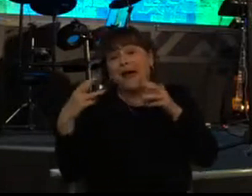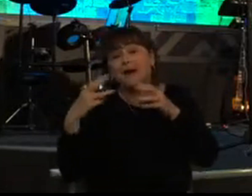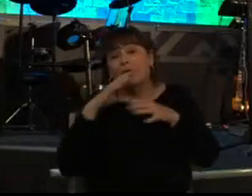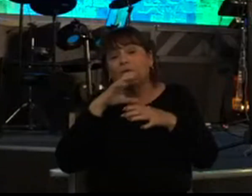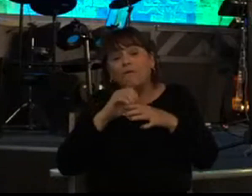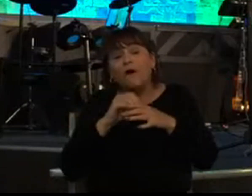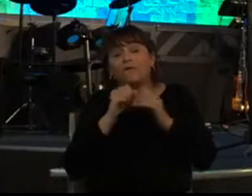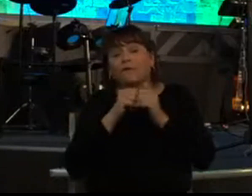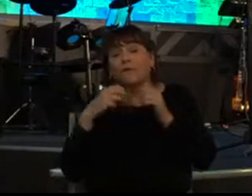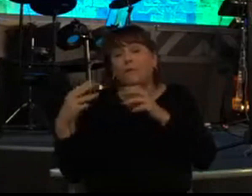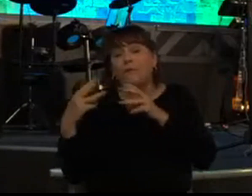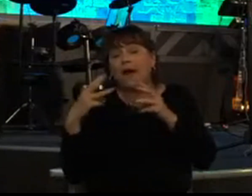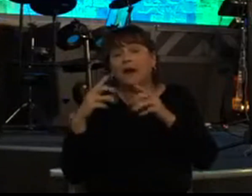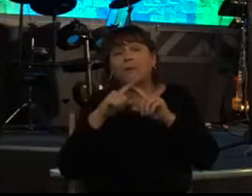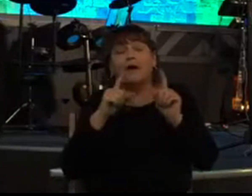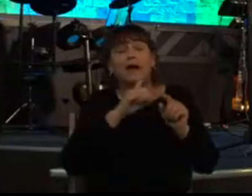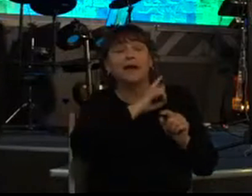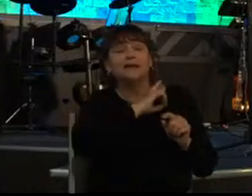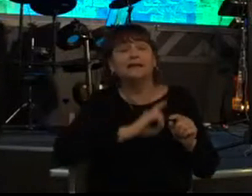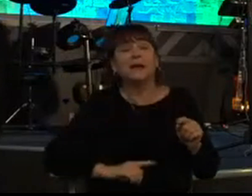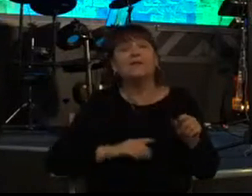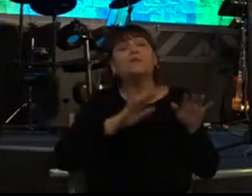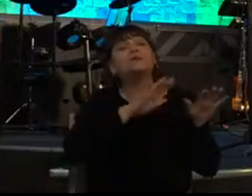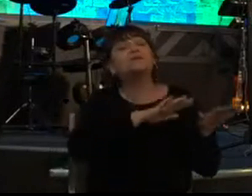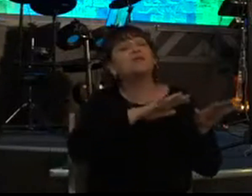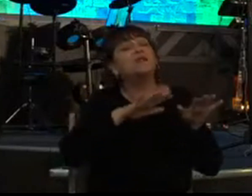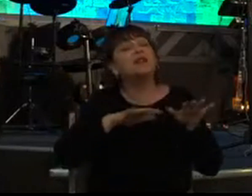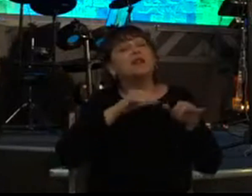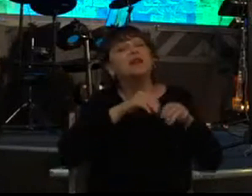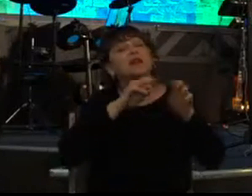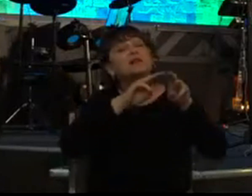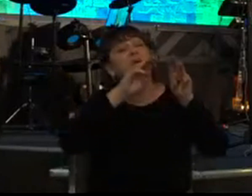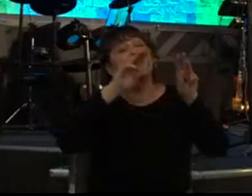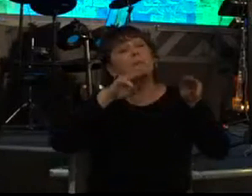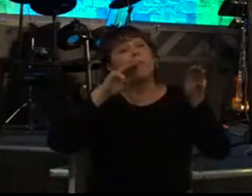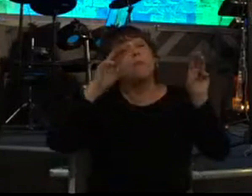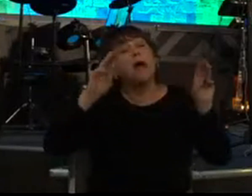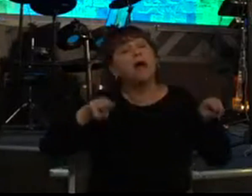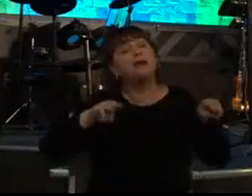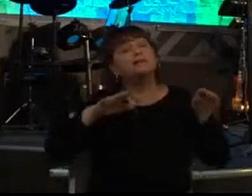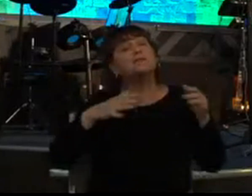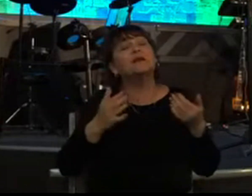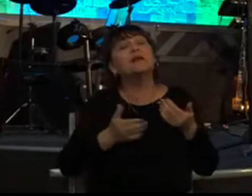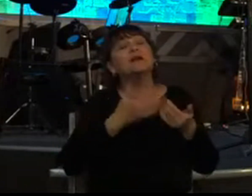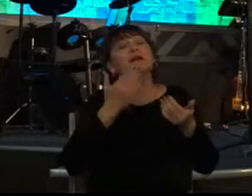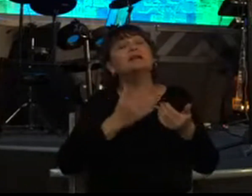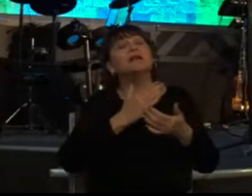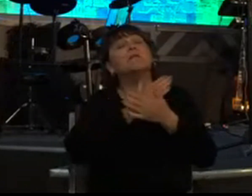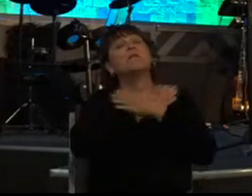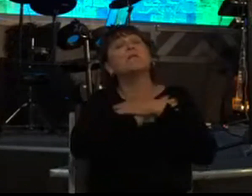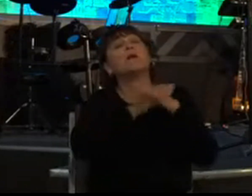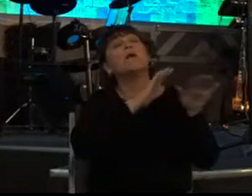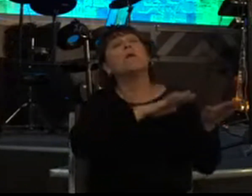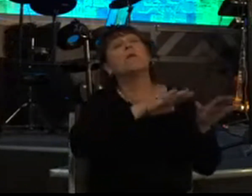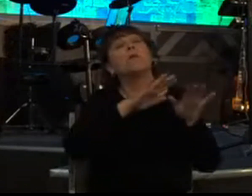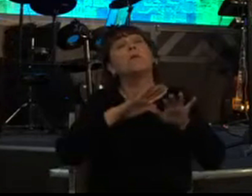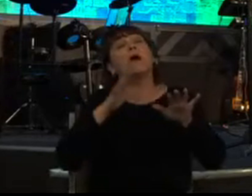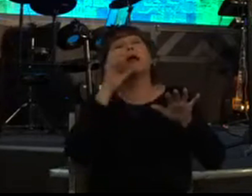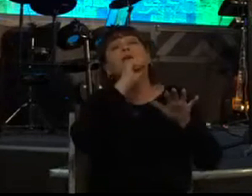david was chilling out in jerusalem in his palace taking it easy relaxing and guess what that's